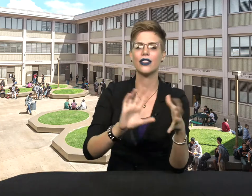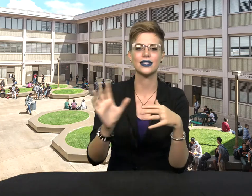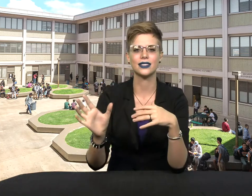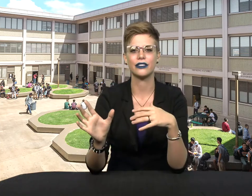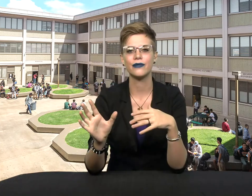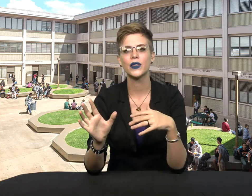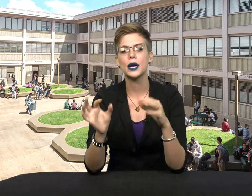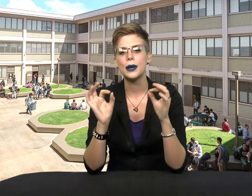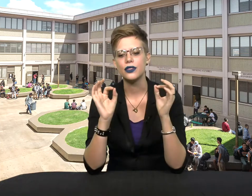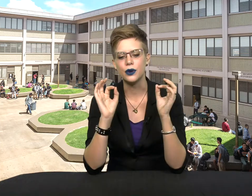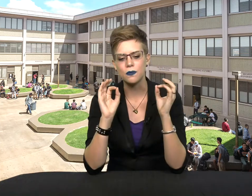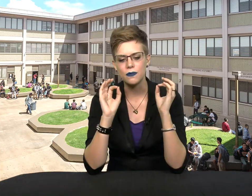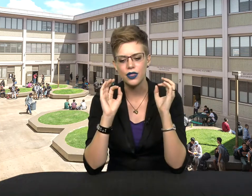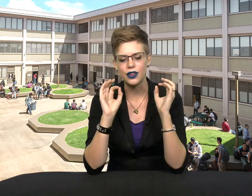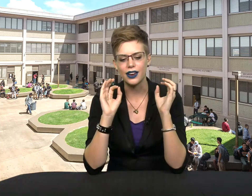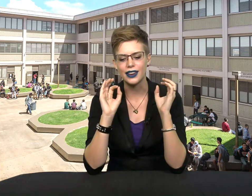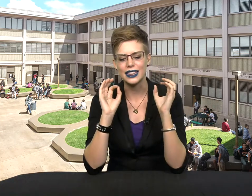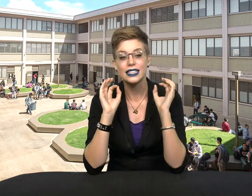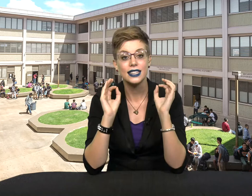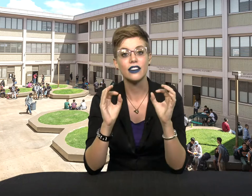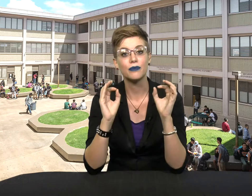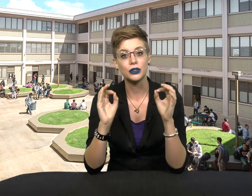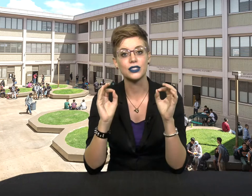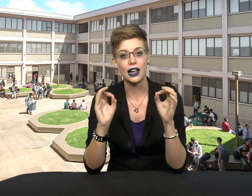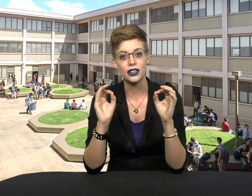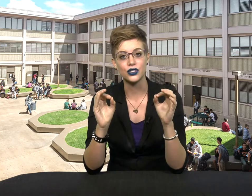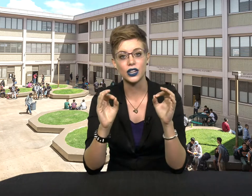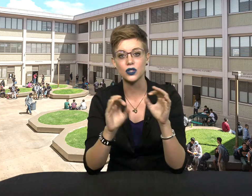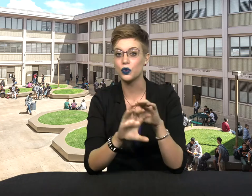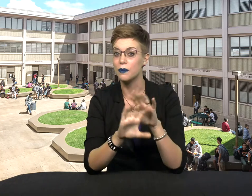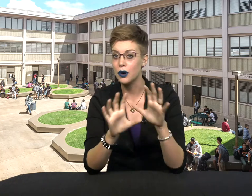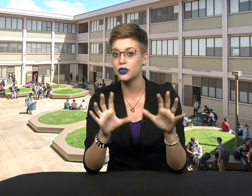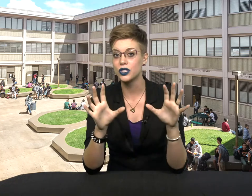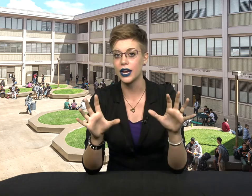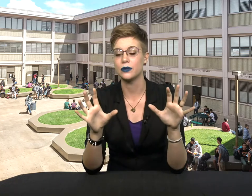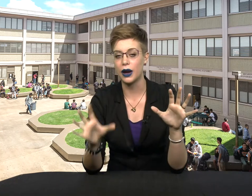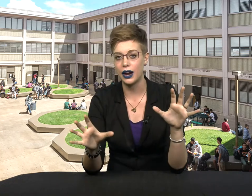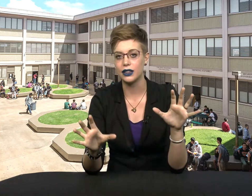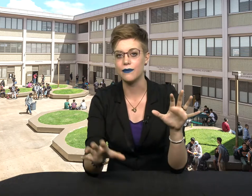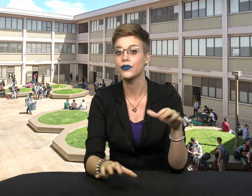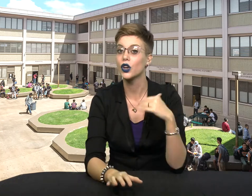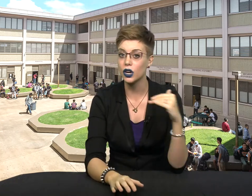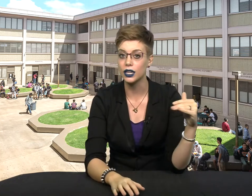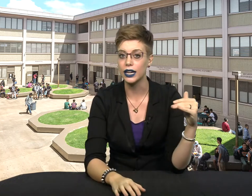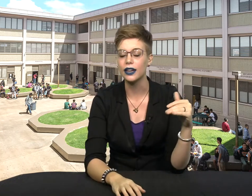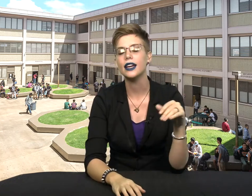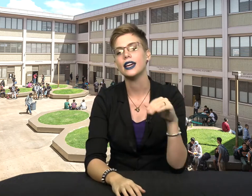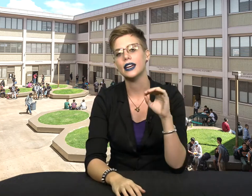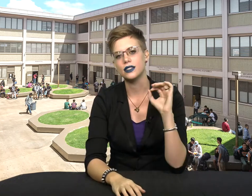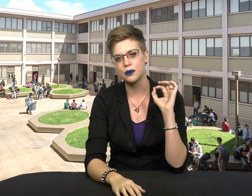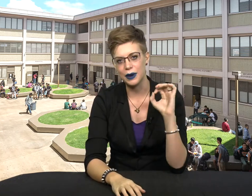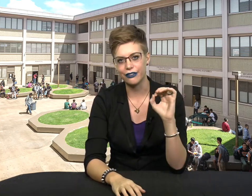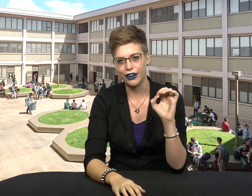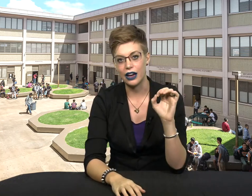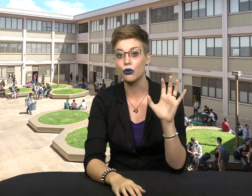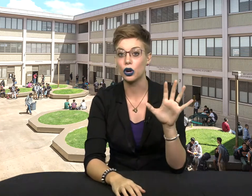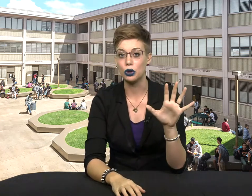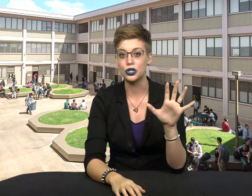that stuff. The set of personality traits with the most science behind them currently is the big five or ocean.